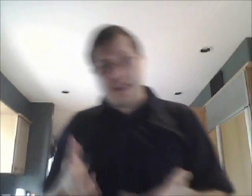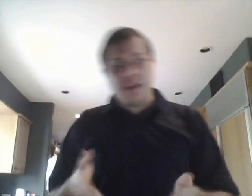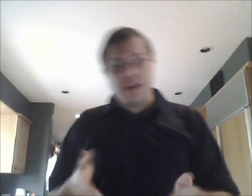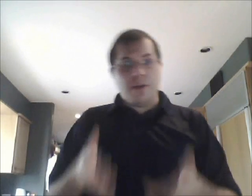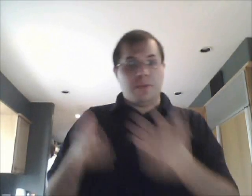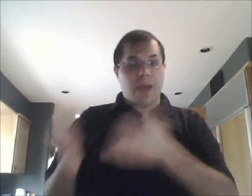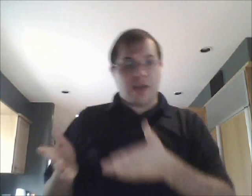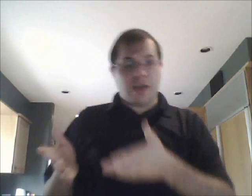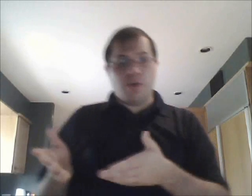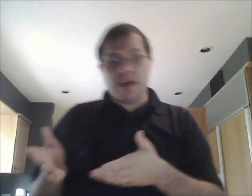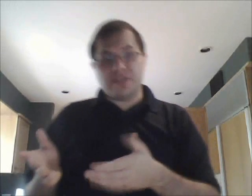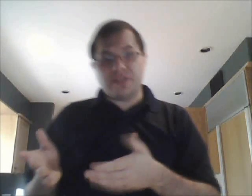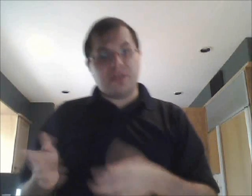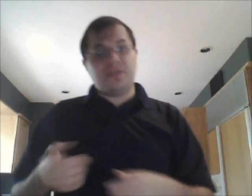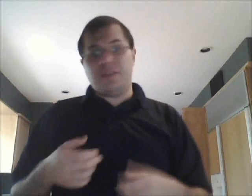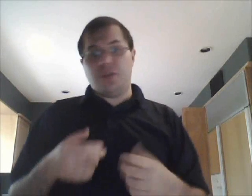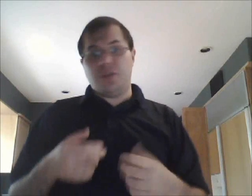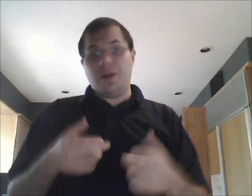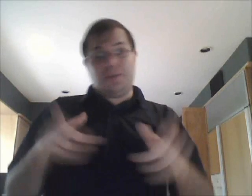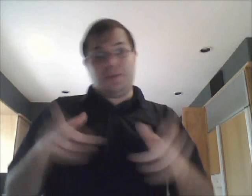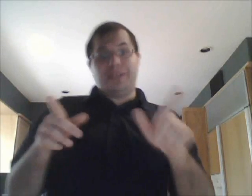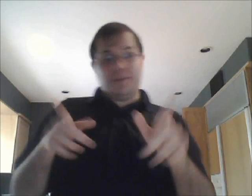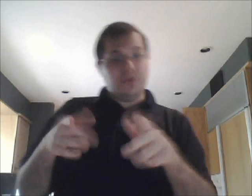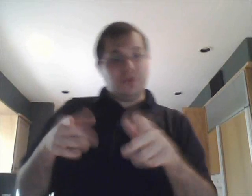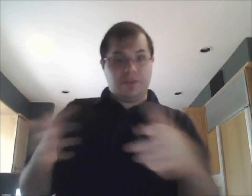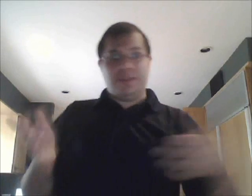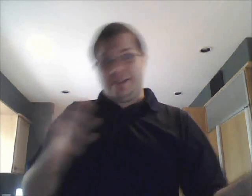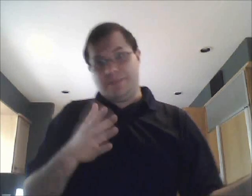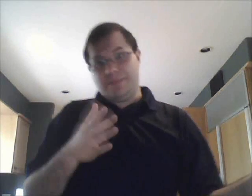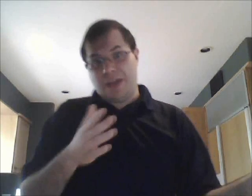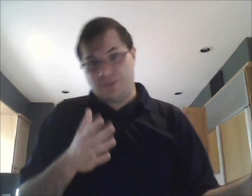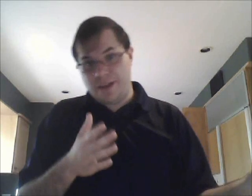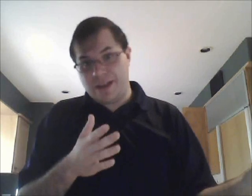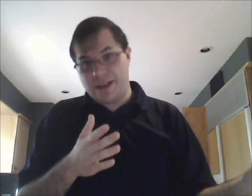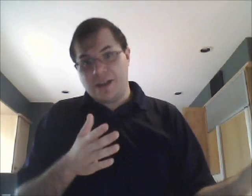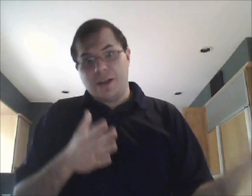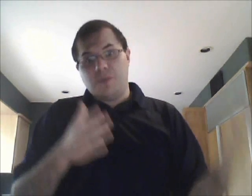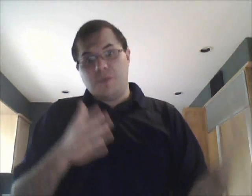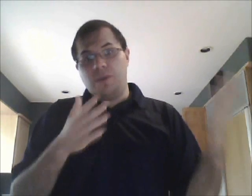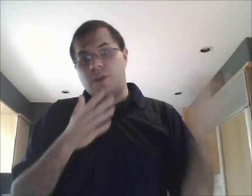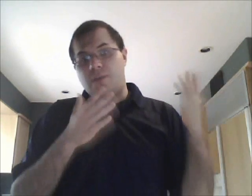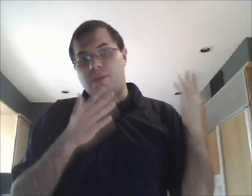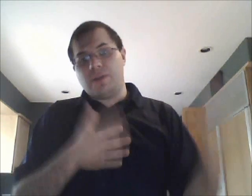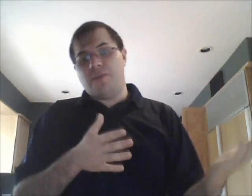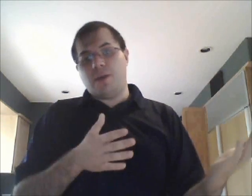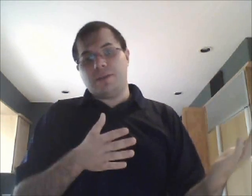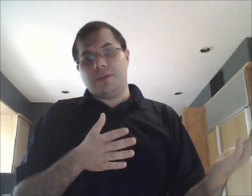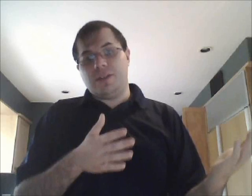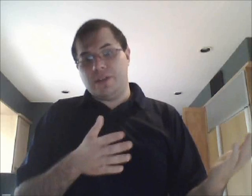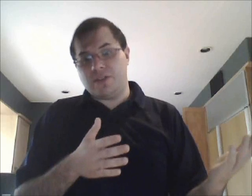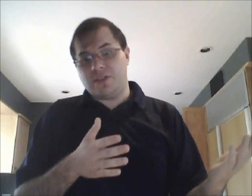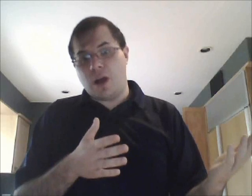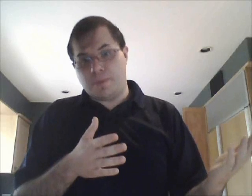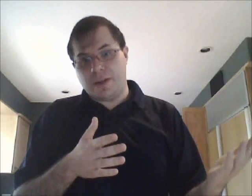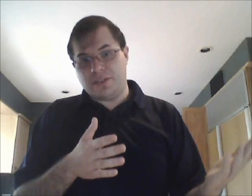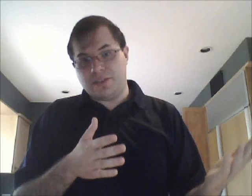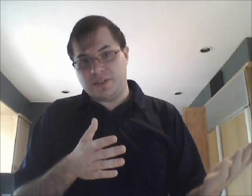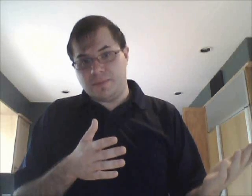the Mac OS Steve Jobs for example who recently passed away wouldn't have gotten very far without the Unix operating system.